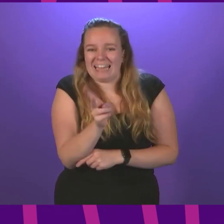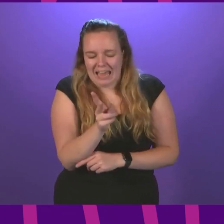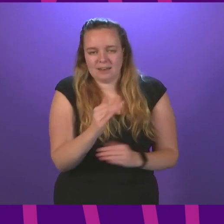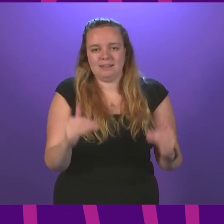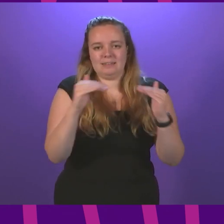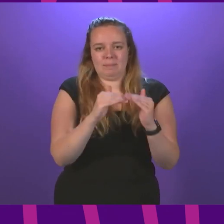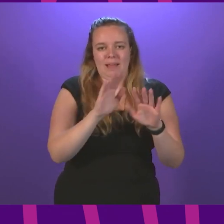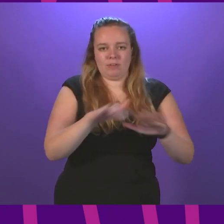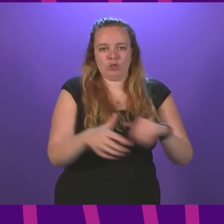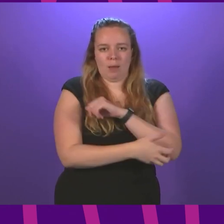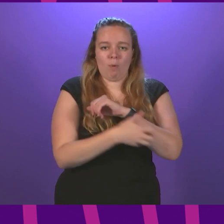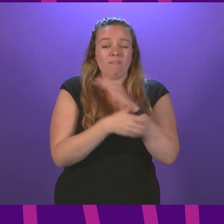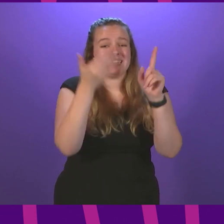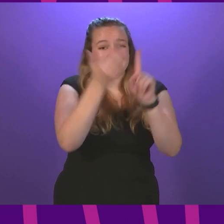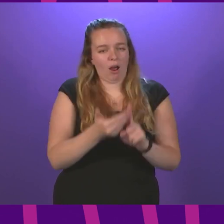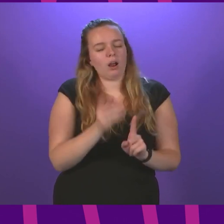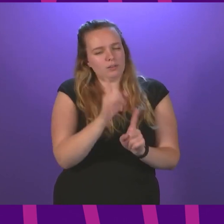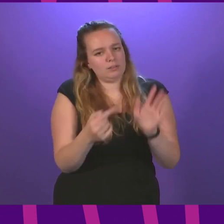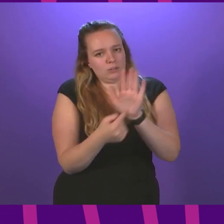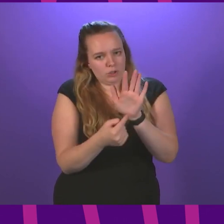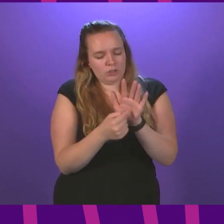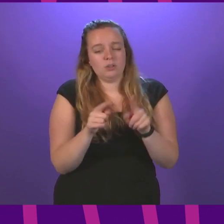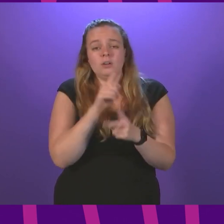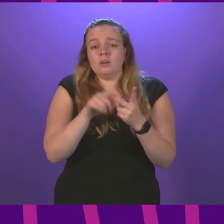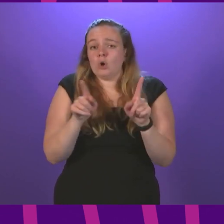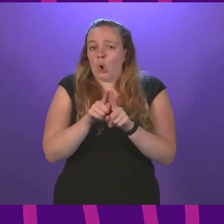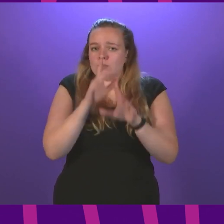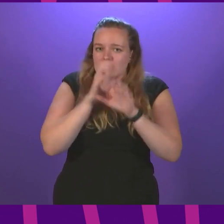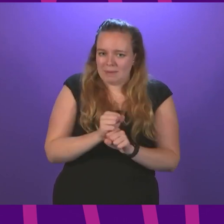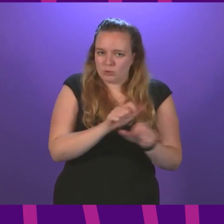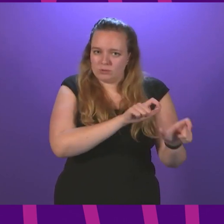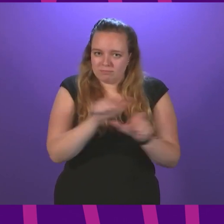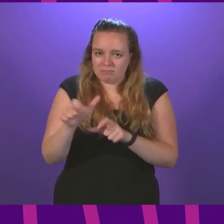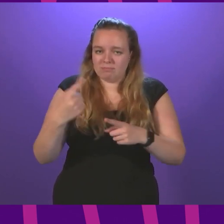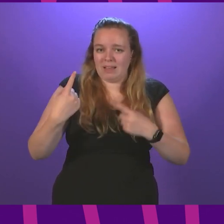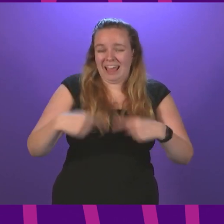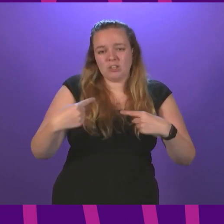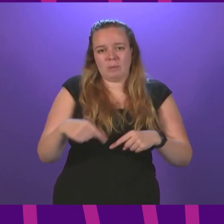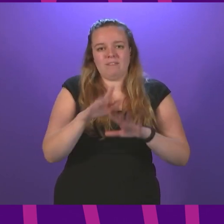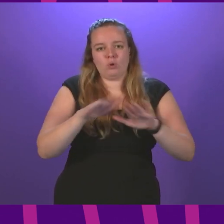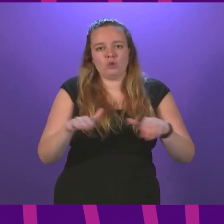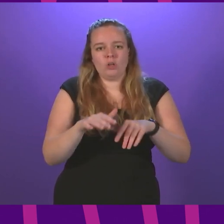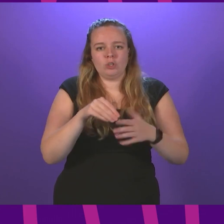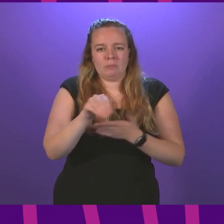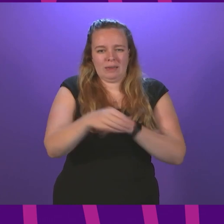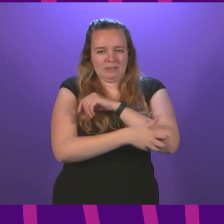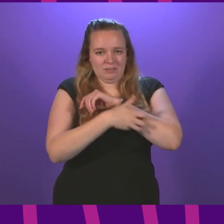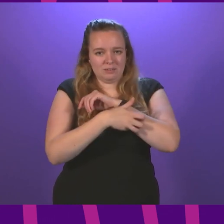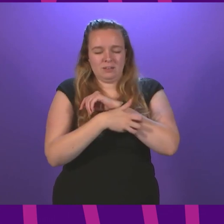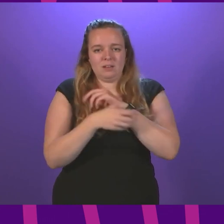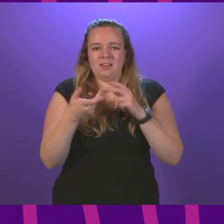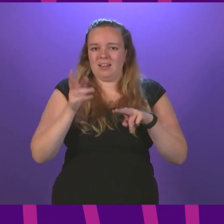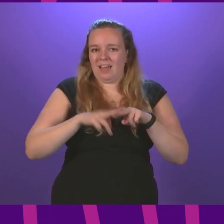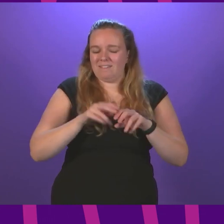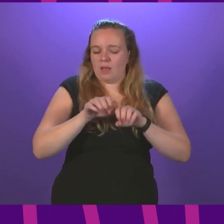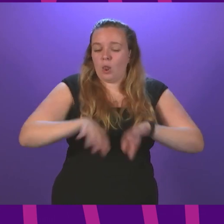child poverty targets is crucial? And will you also commit to retaining eligibility for the Scottish child payment for the 4,000 families who will lose it if they